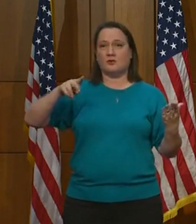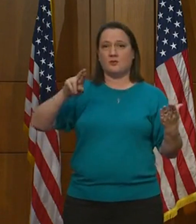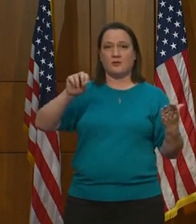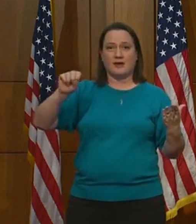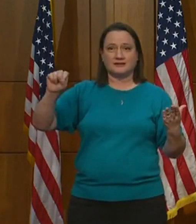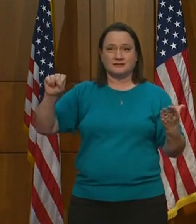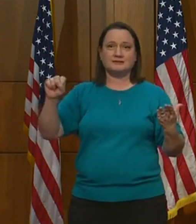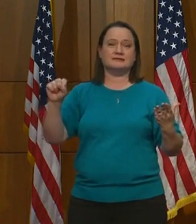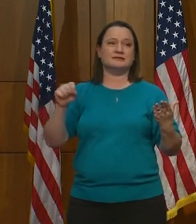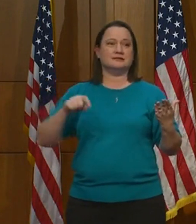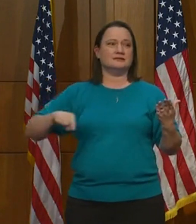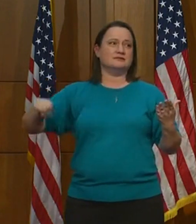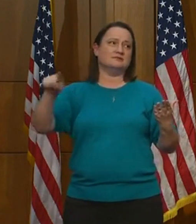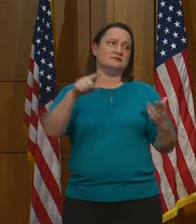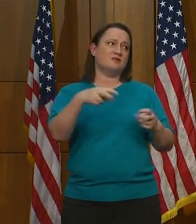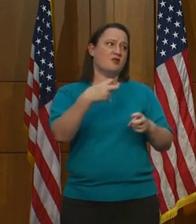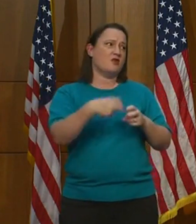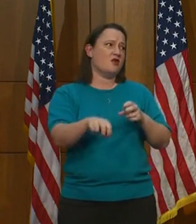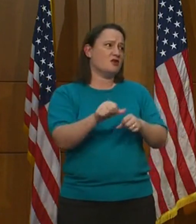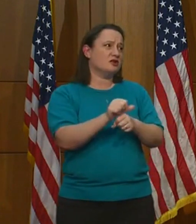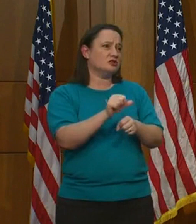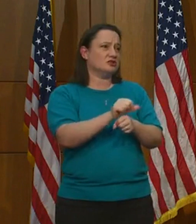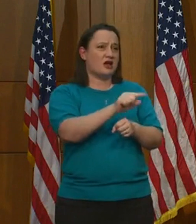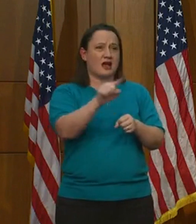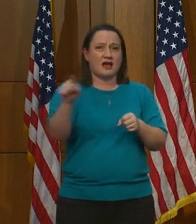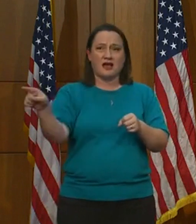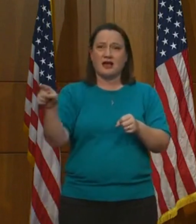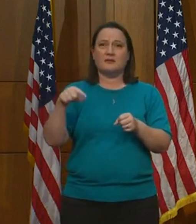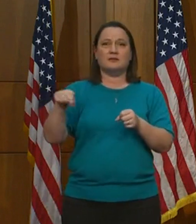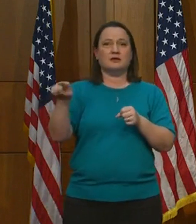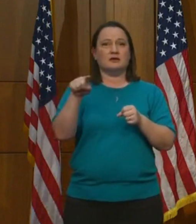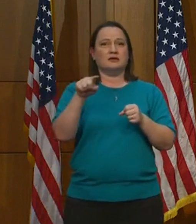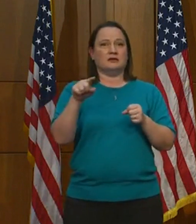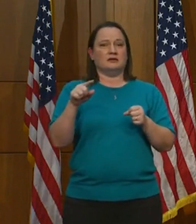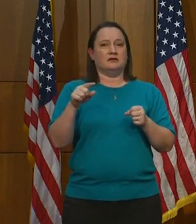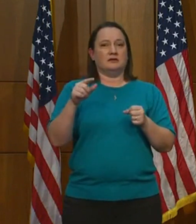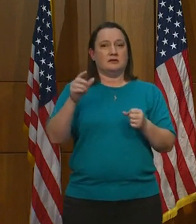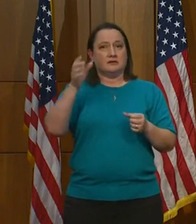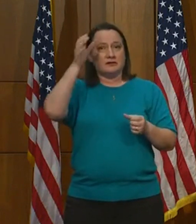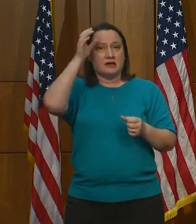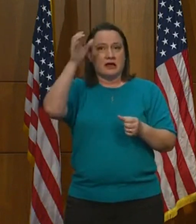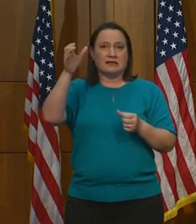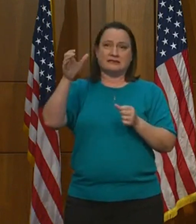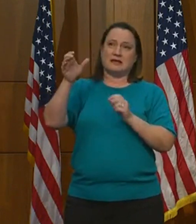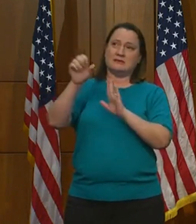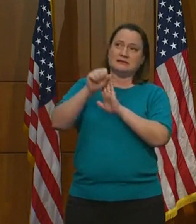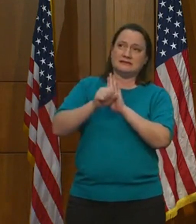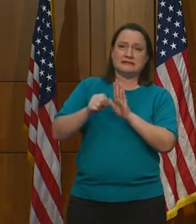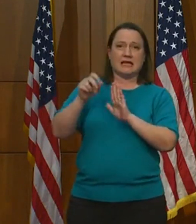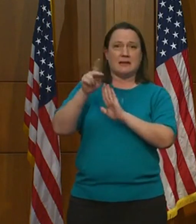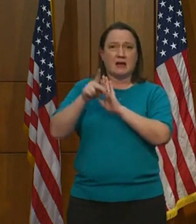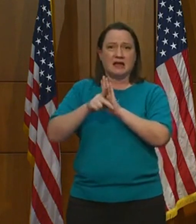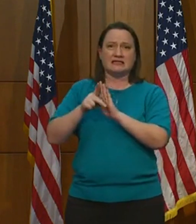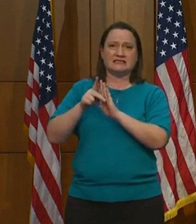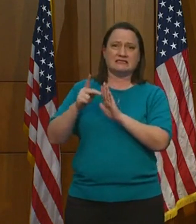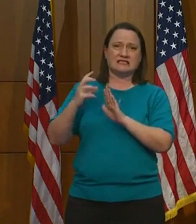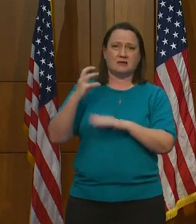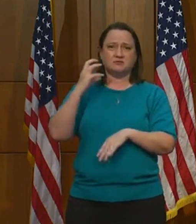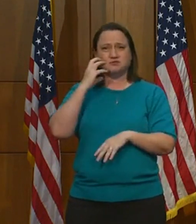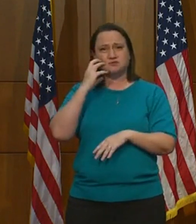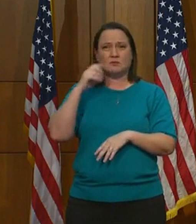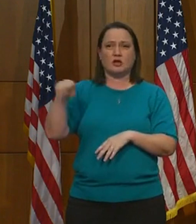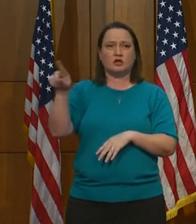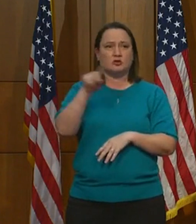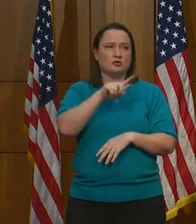You have had the difficult job of explaining what can be complicated state policy and health data to the general public.